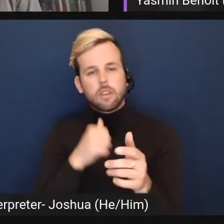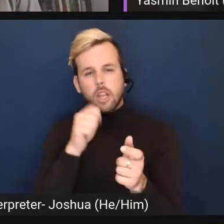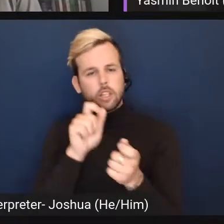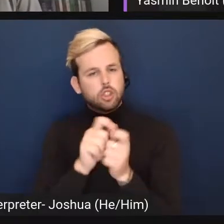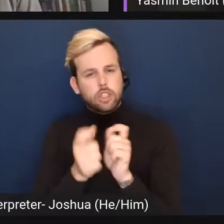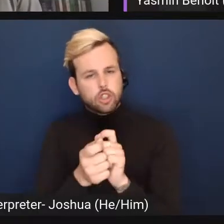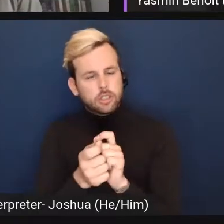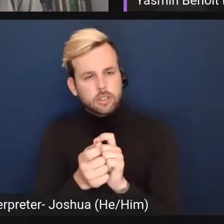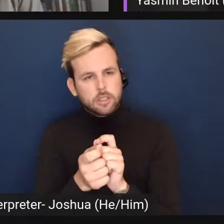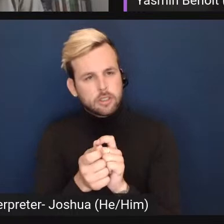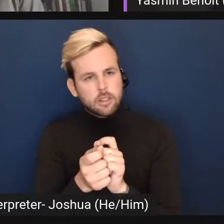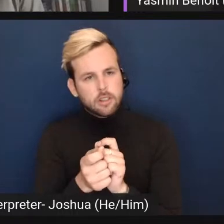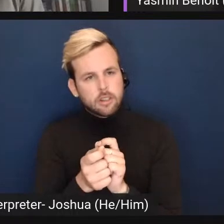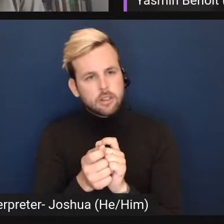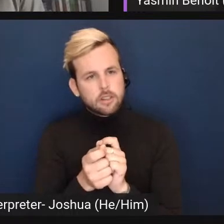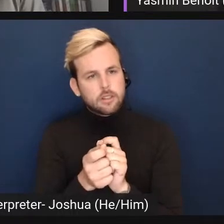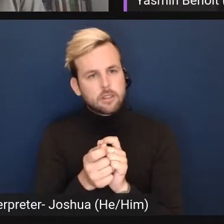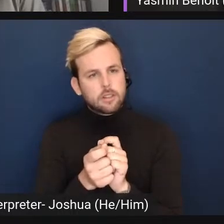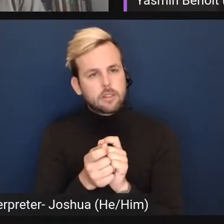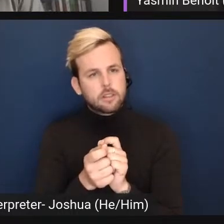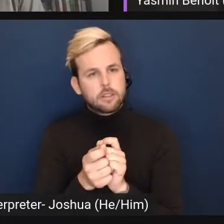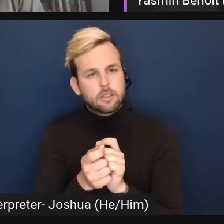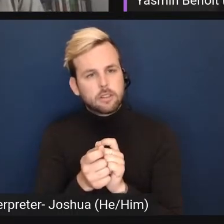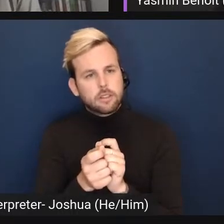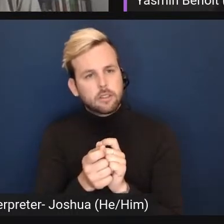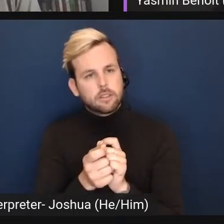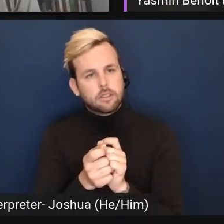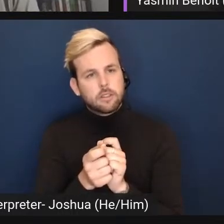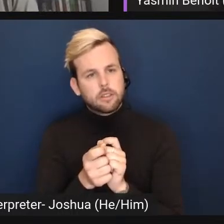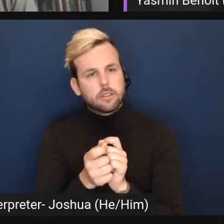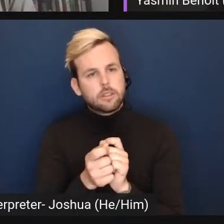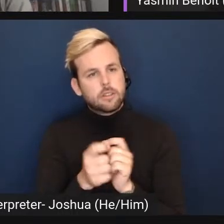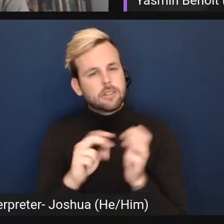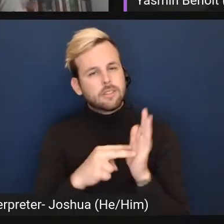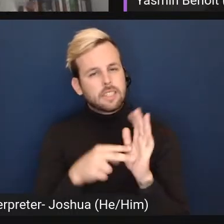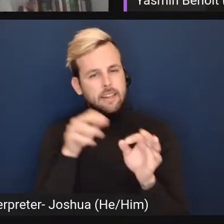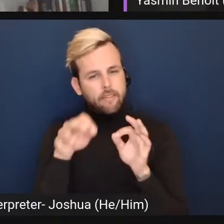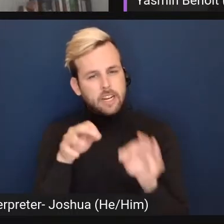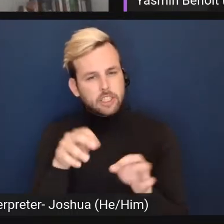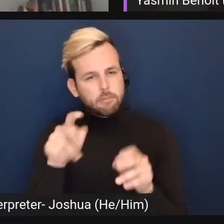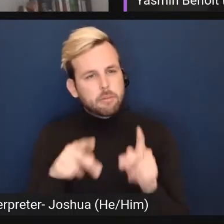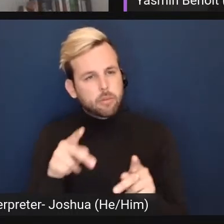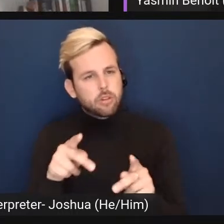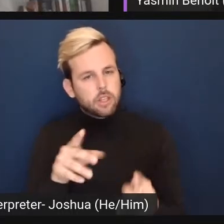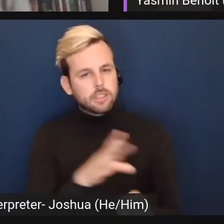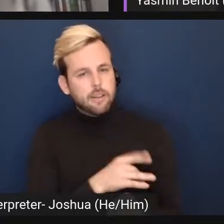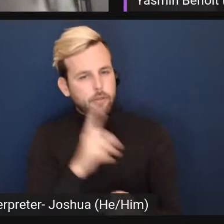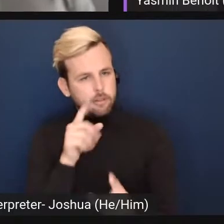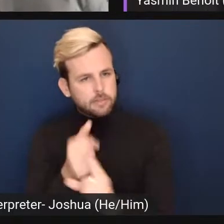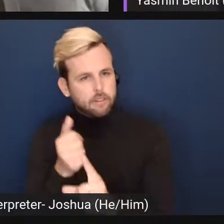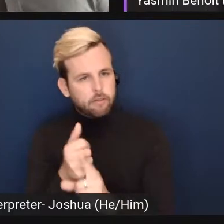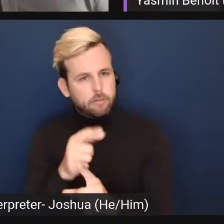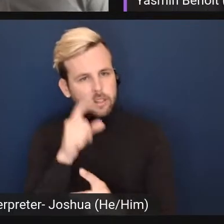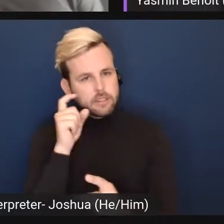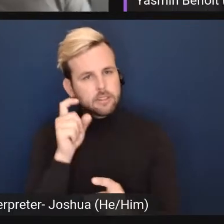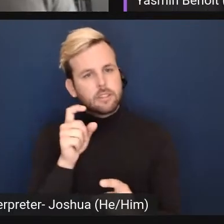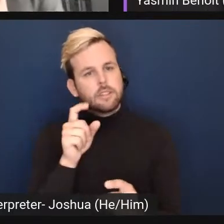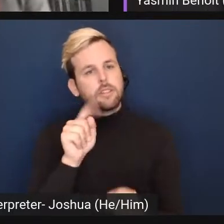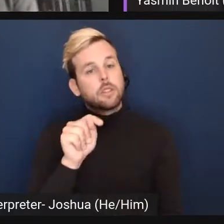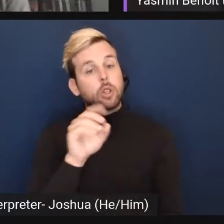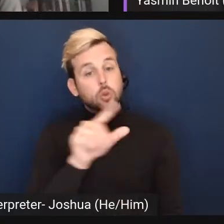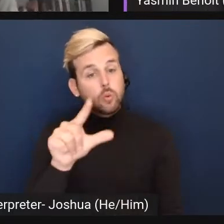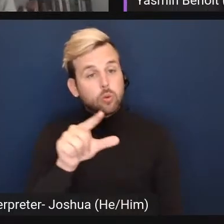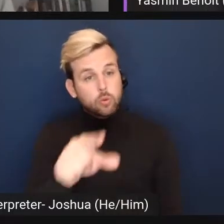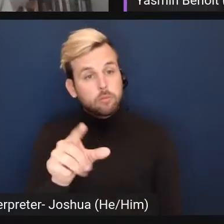the, we're not changing the definition that people adapt for themselves because it's a tool that you pick